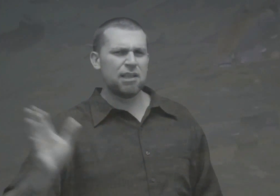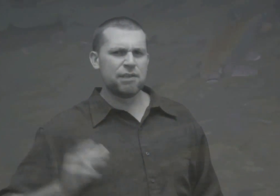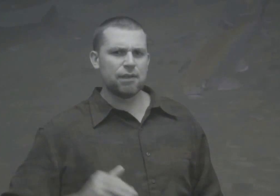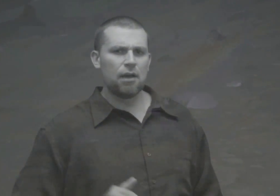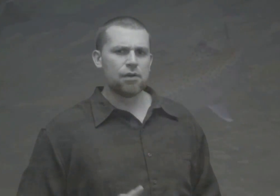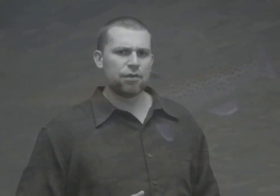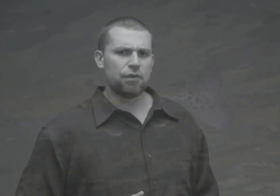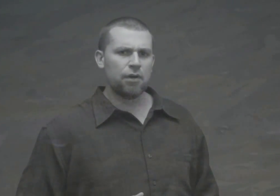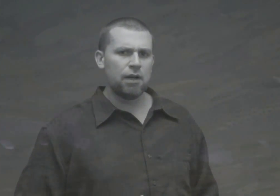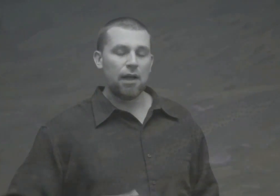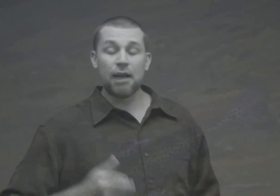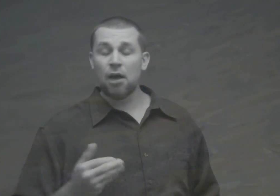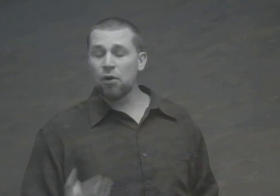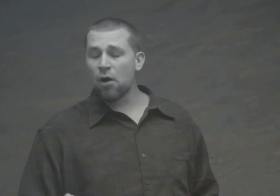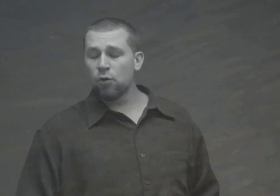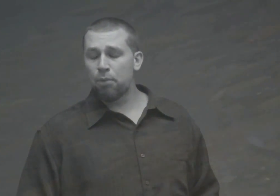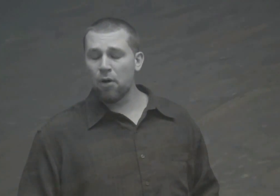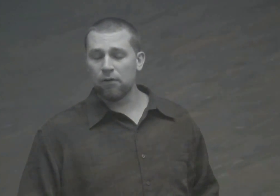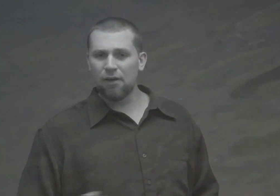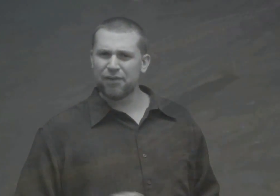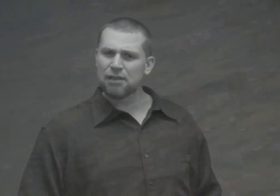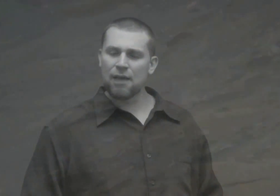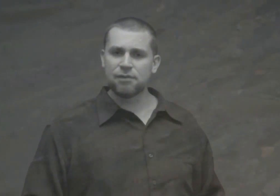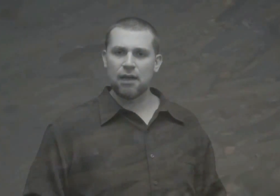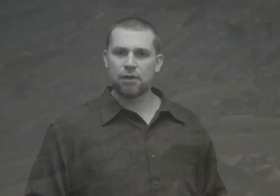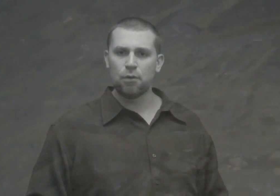least understood and unknown part of his life cycle.